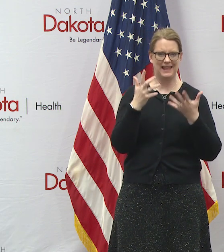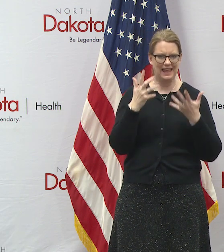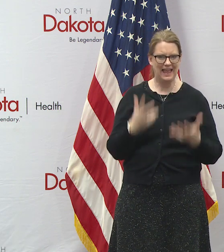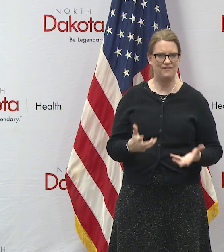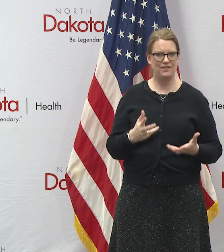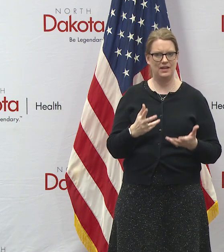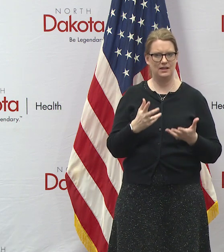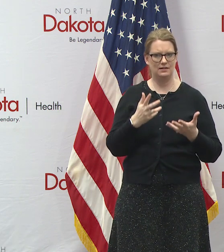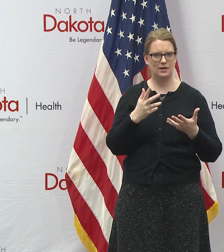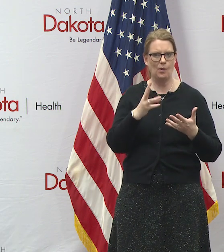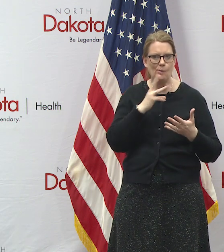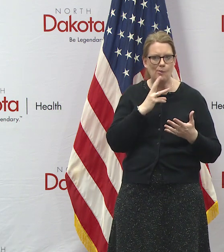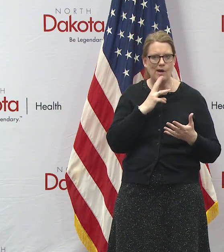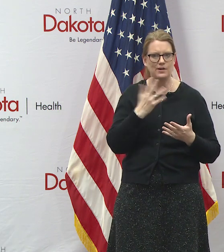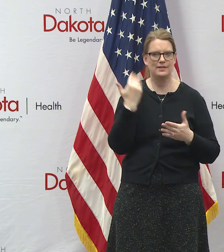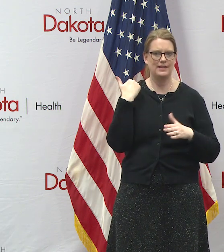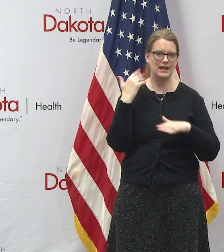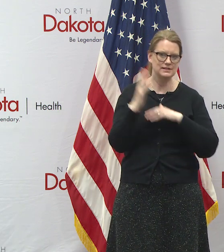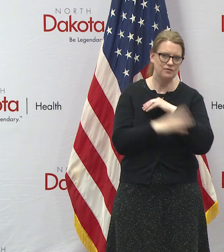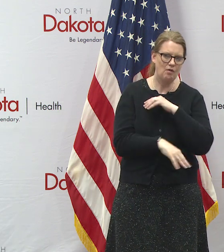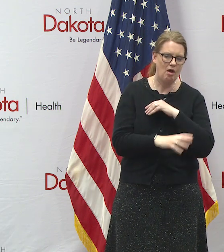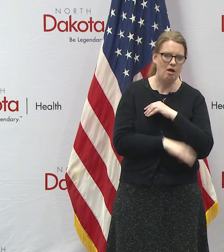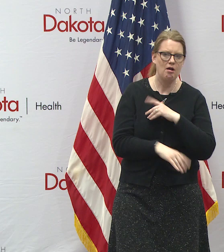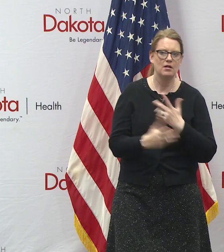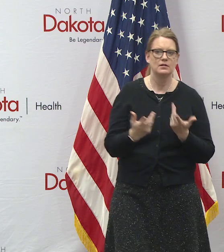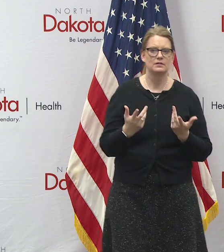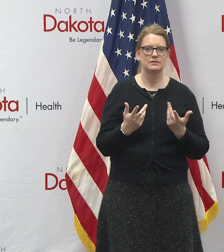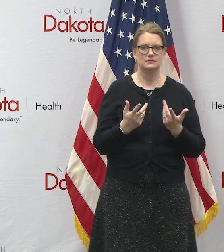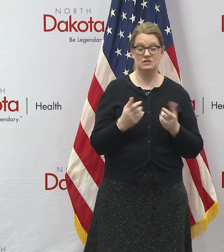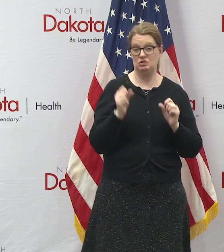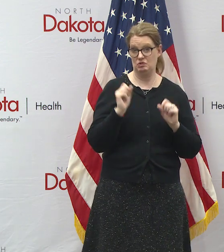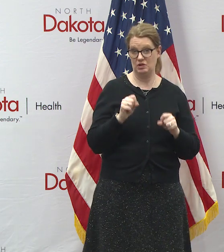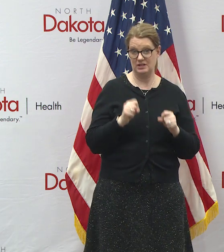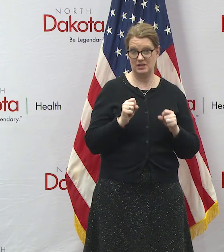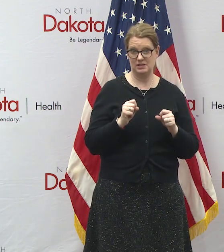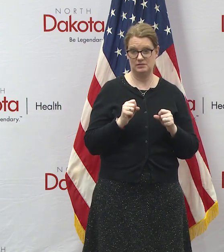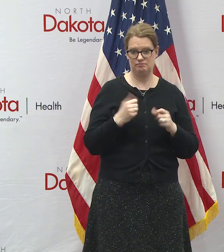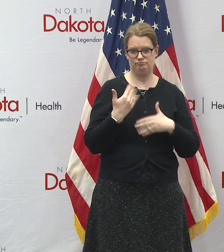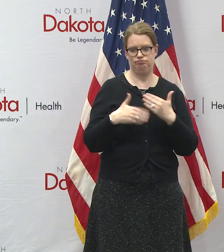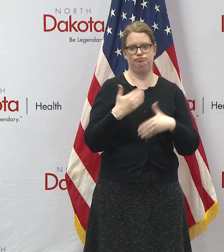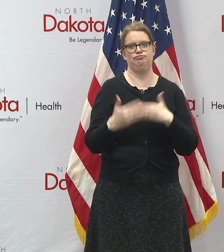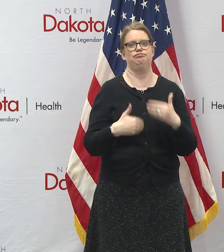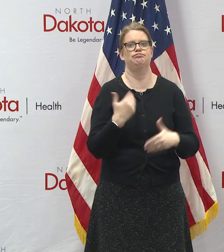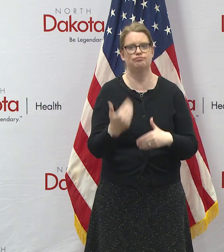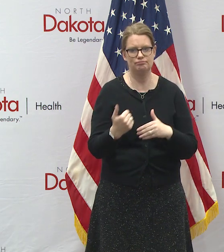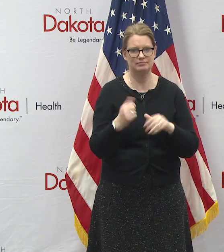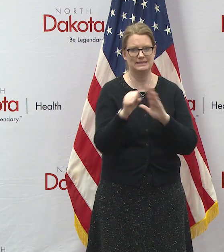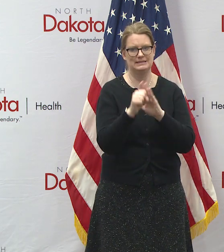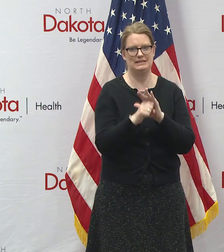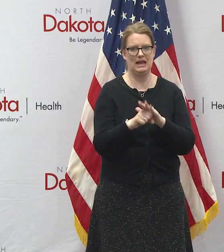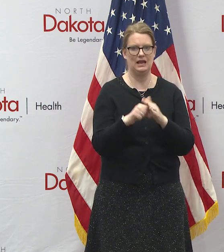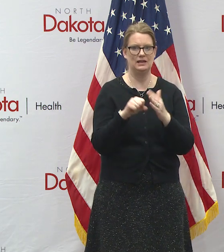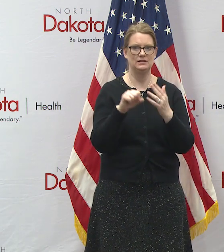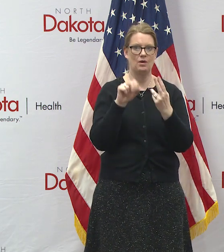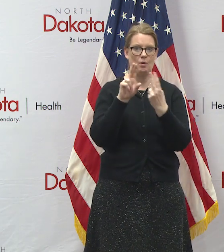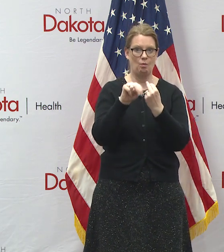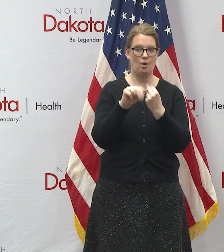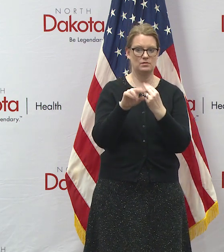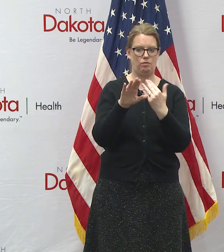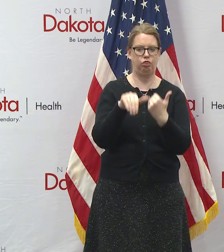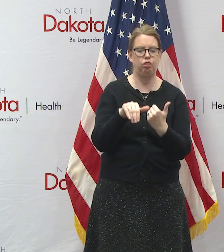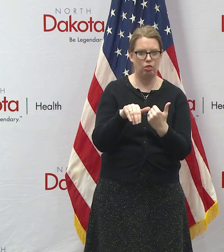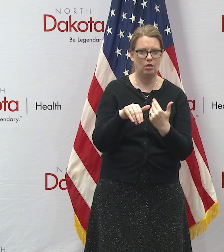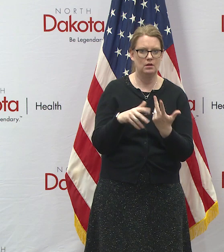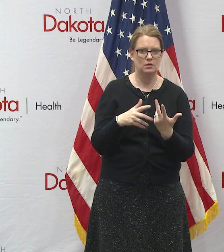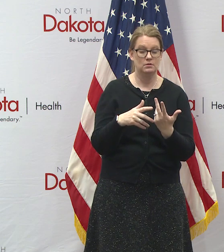moisture content last fall the frost going out uh you know could this rapidly deteriorate some of our state roads uh and the answer is